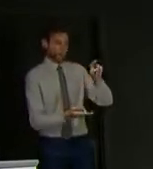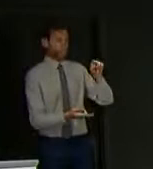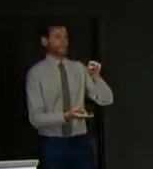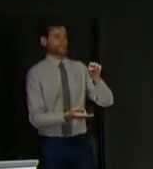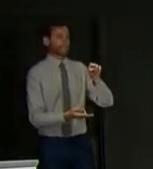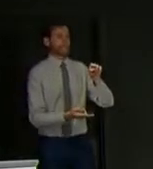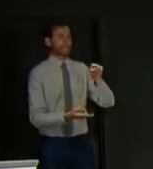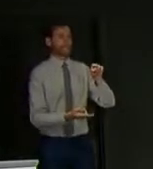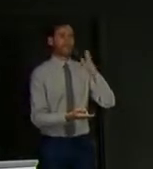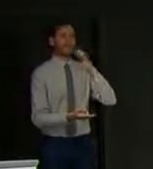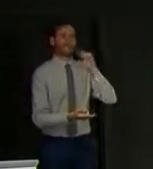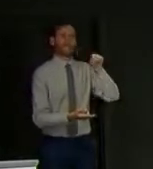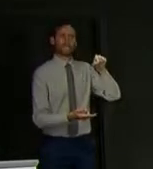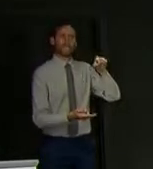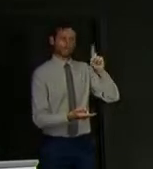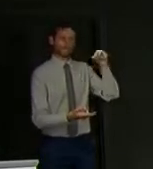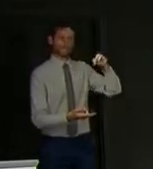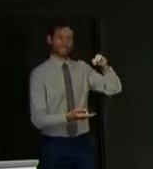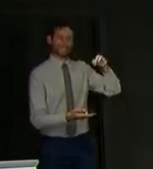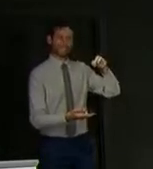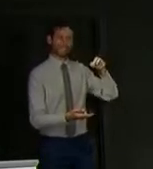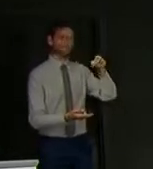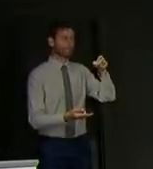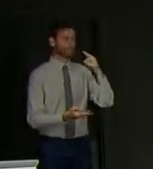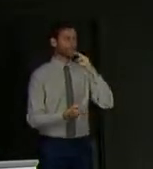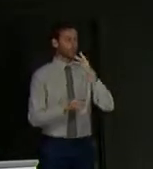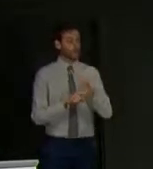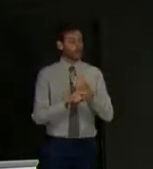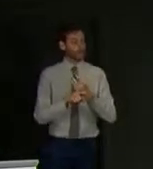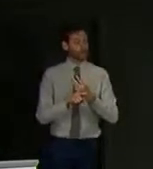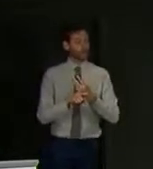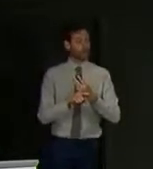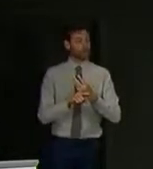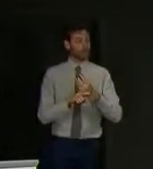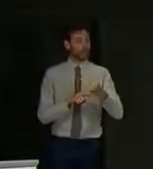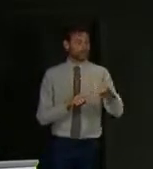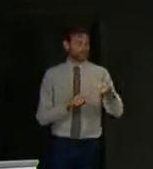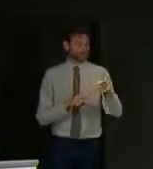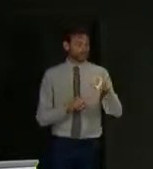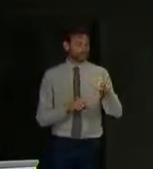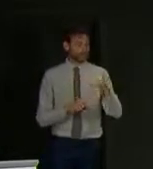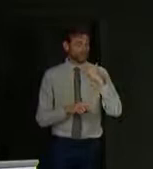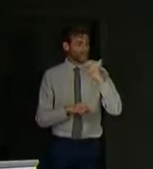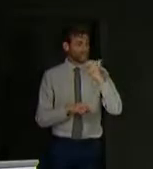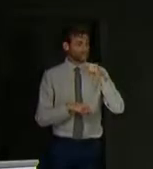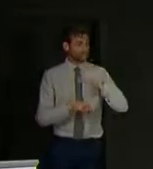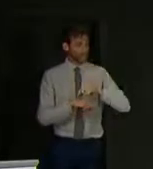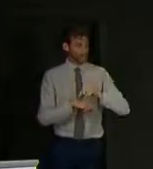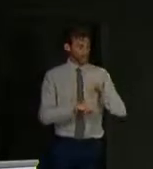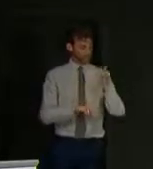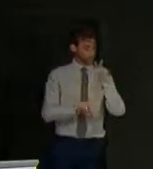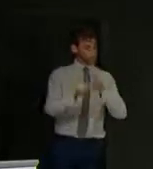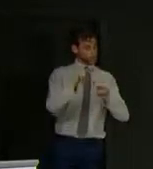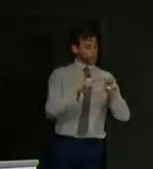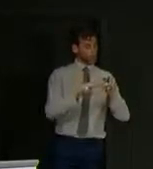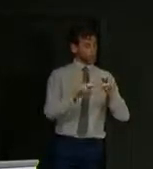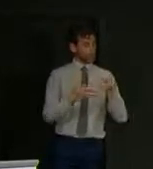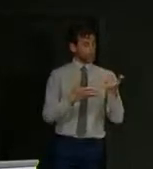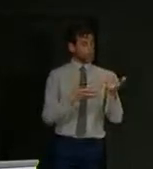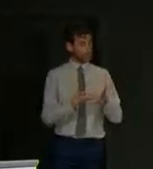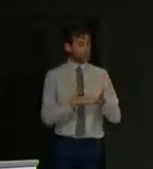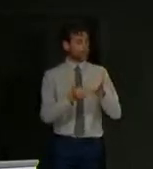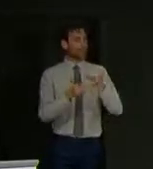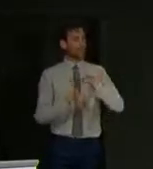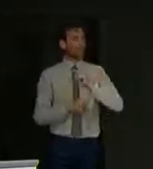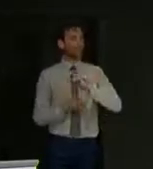And finally, is three weeks sufficient to tell whether things are progressing safely? Because we know the virus tends to